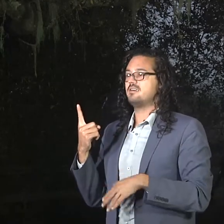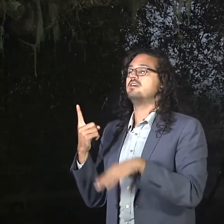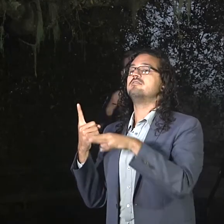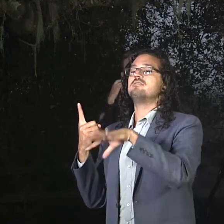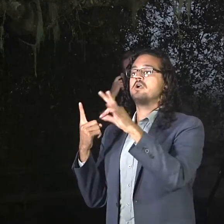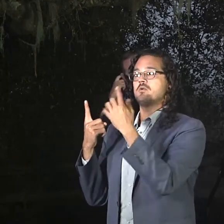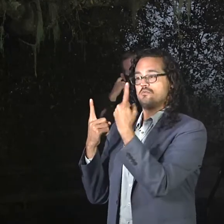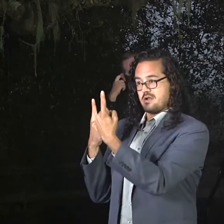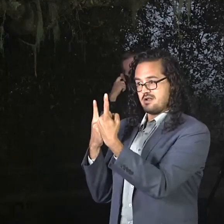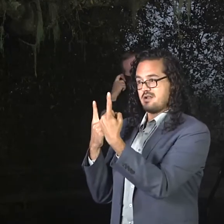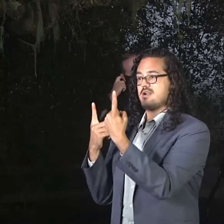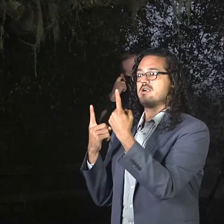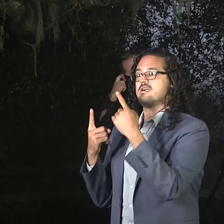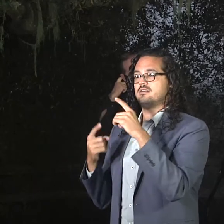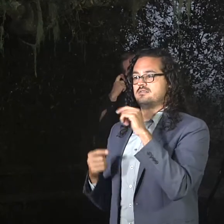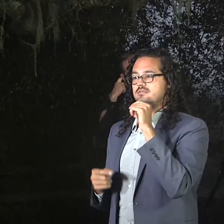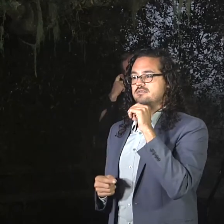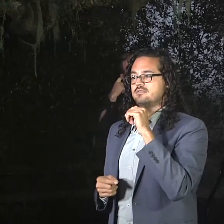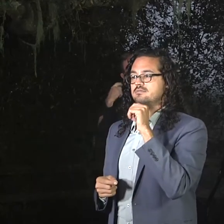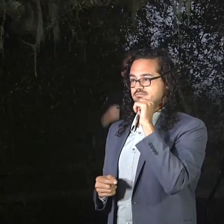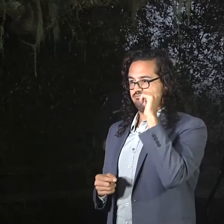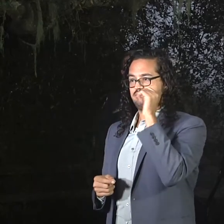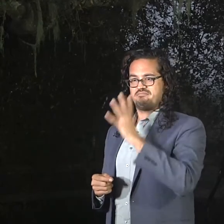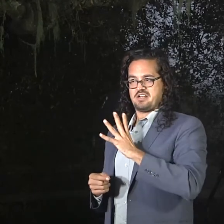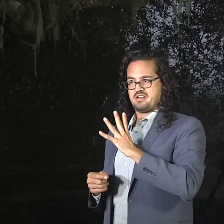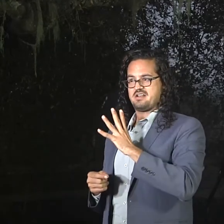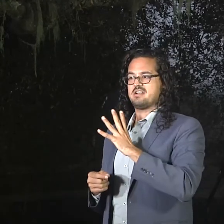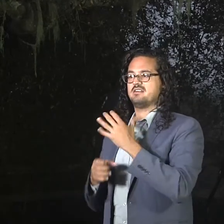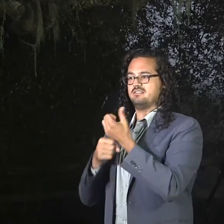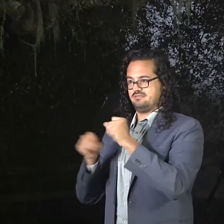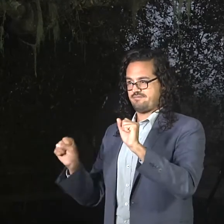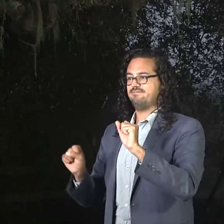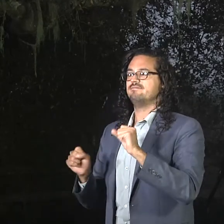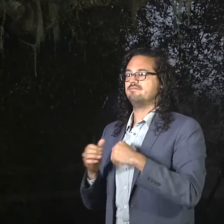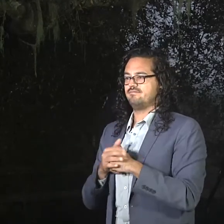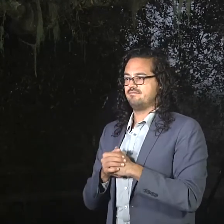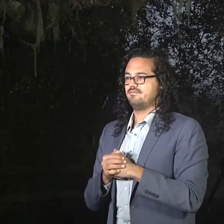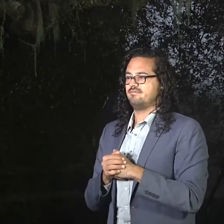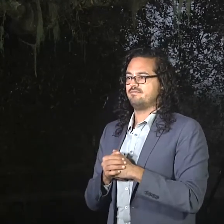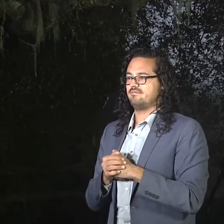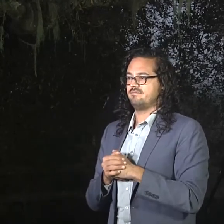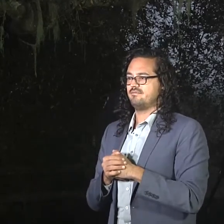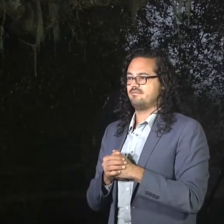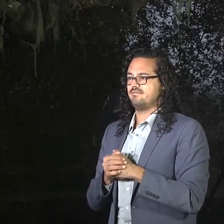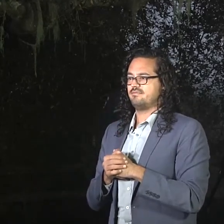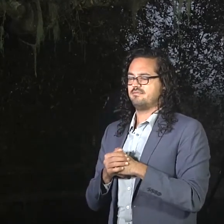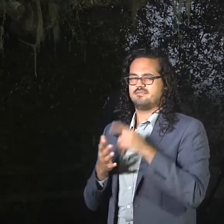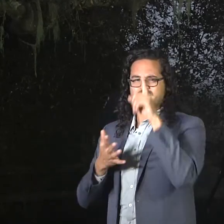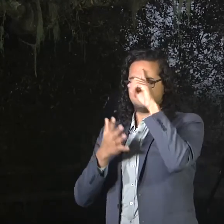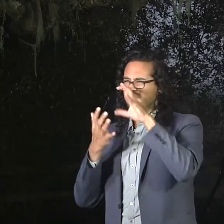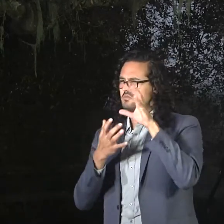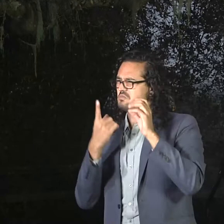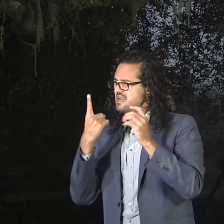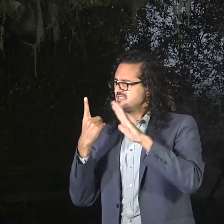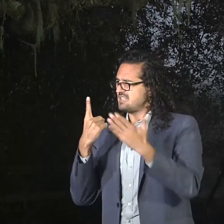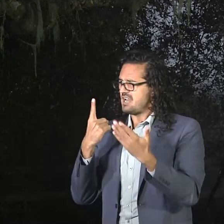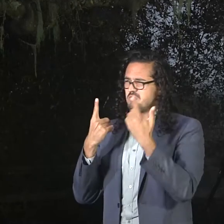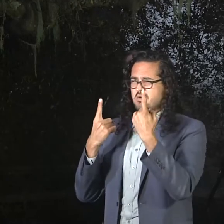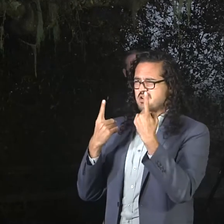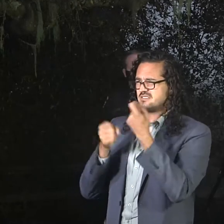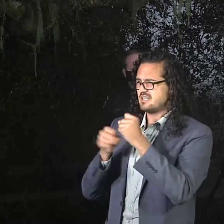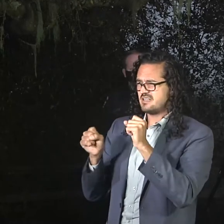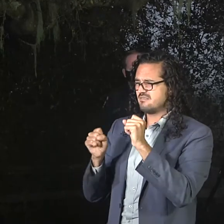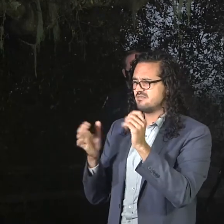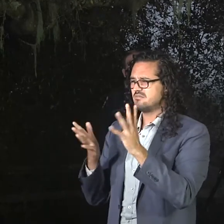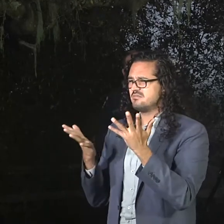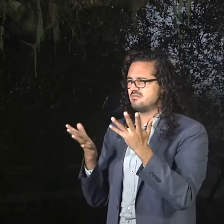this brings the total up to six. One deceased and one okay? No, actually, the decedent, the person that passed away actually was not part of, that was not